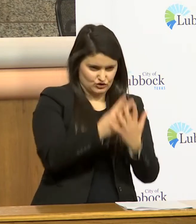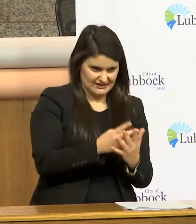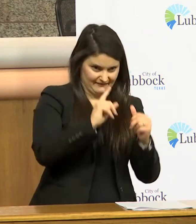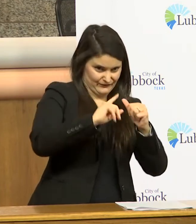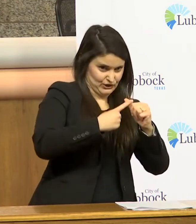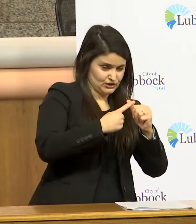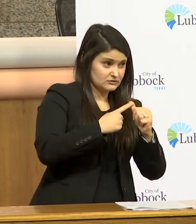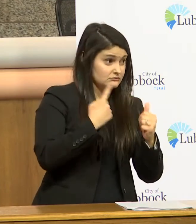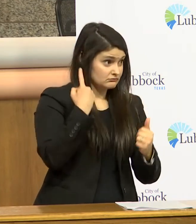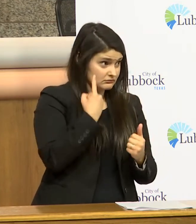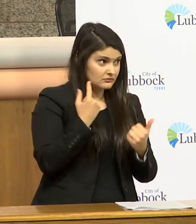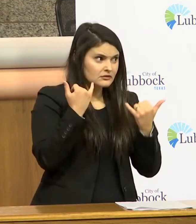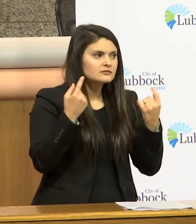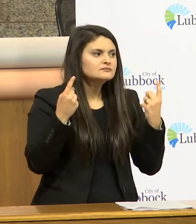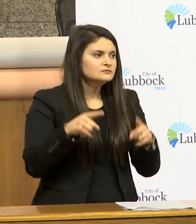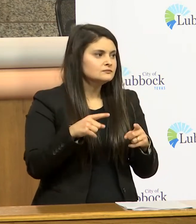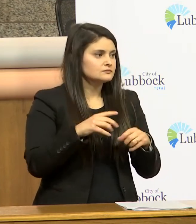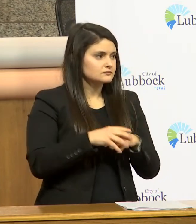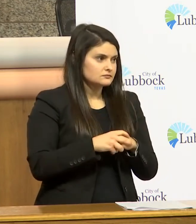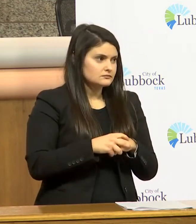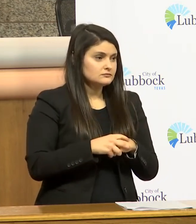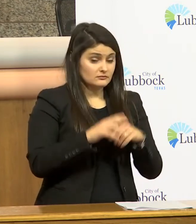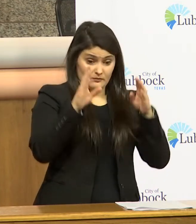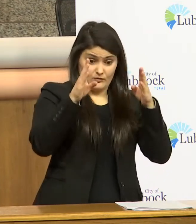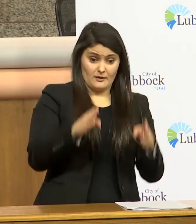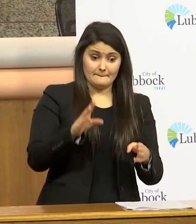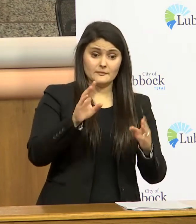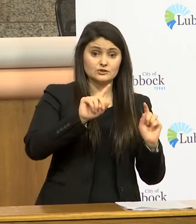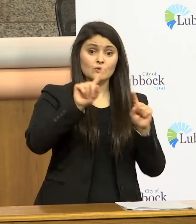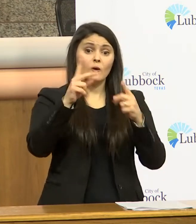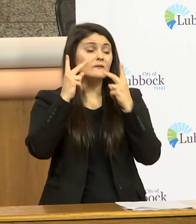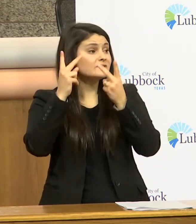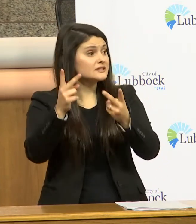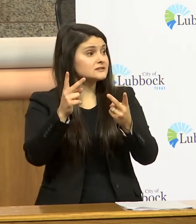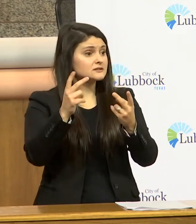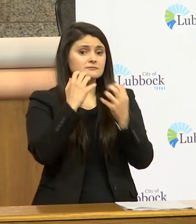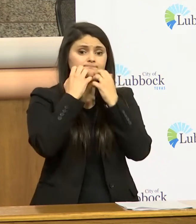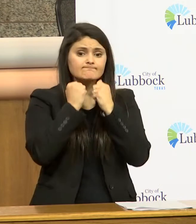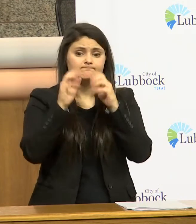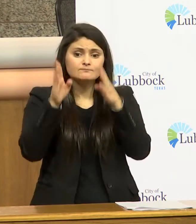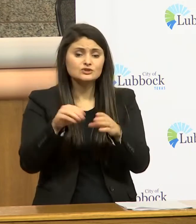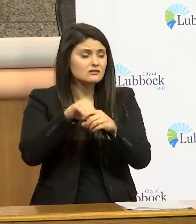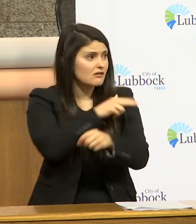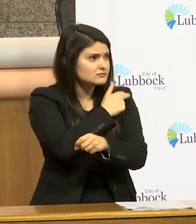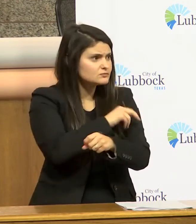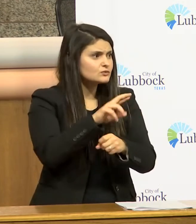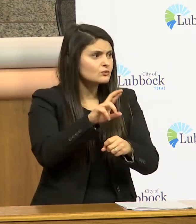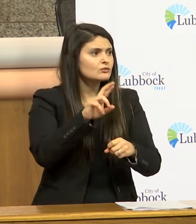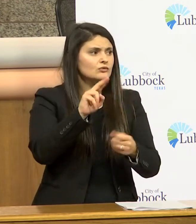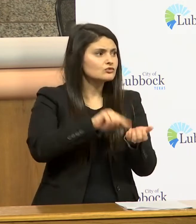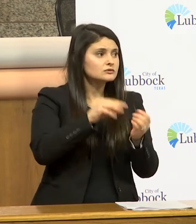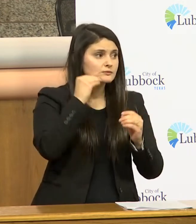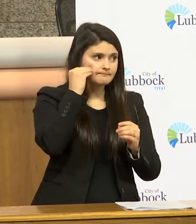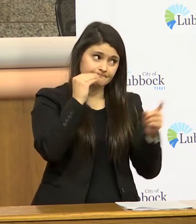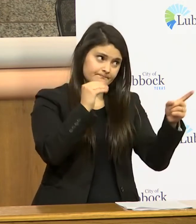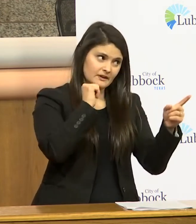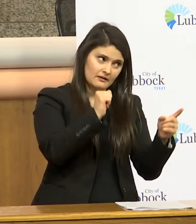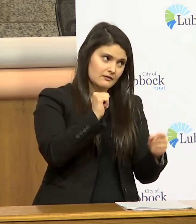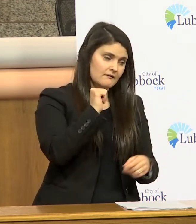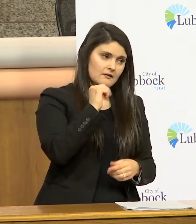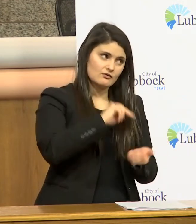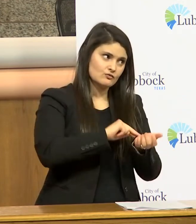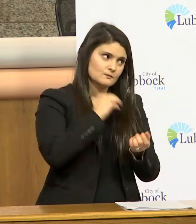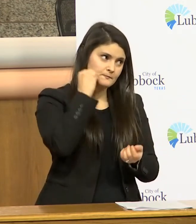in so now what happens now can can one person still go visit a loved one in the hospital or in a nursing home i think not the nursing home